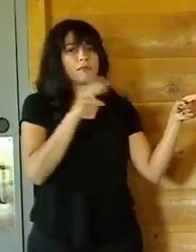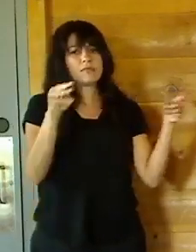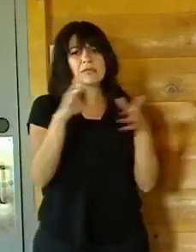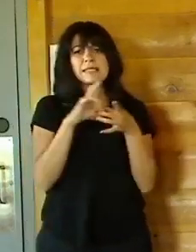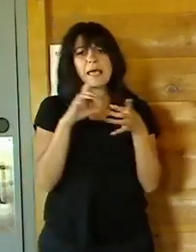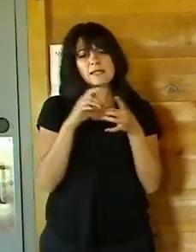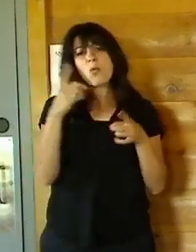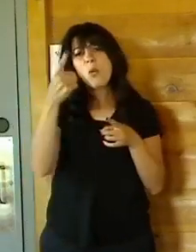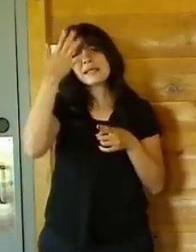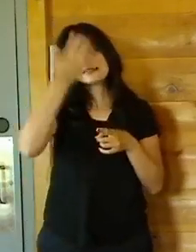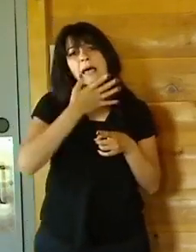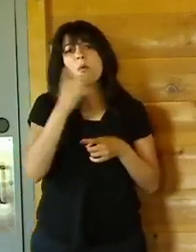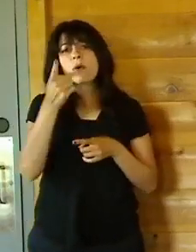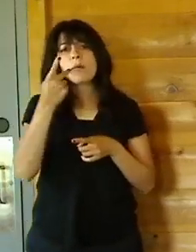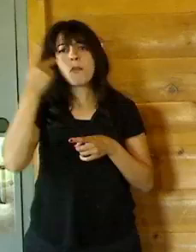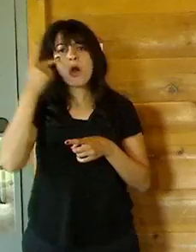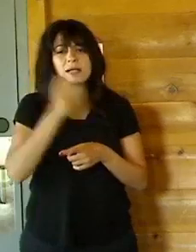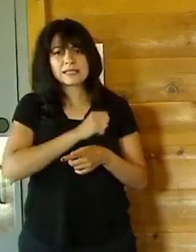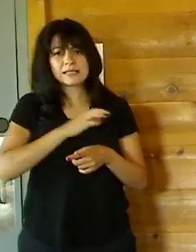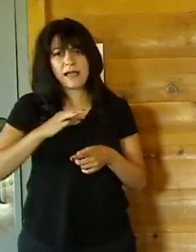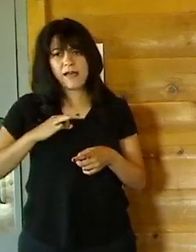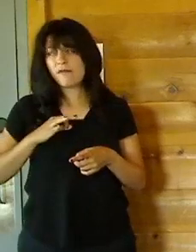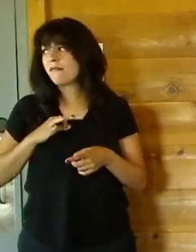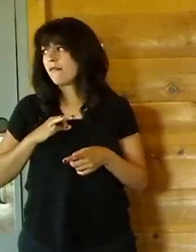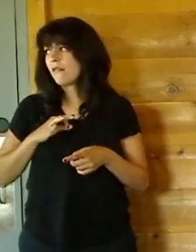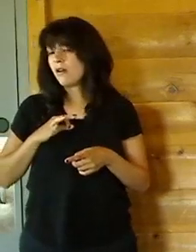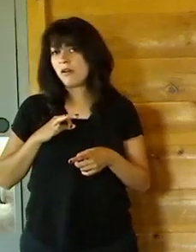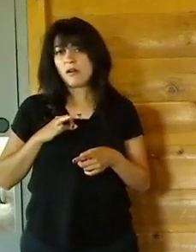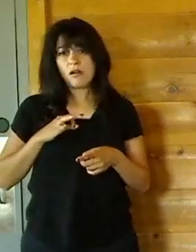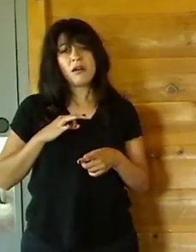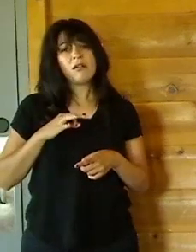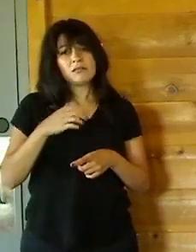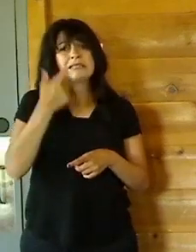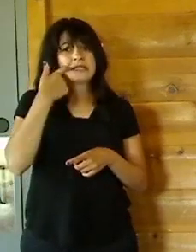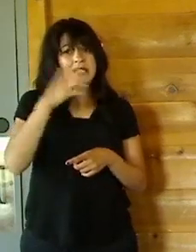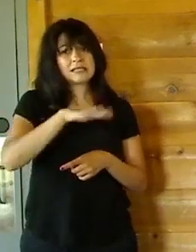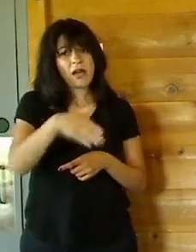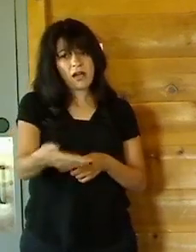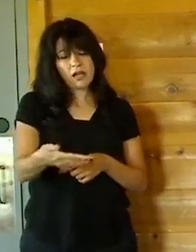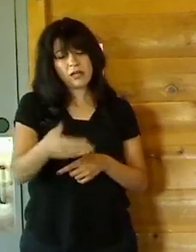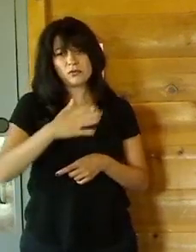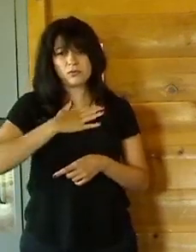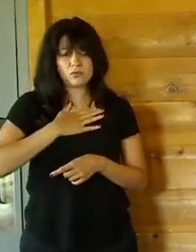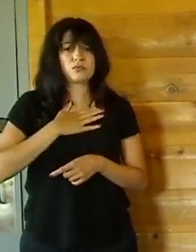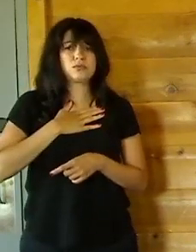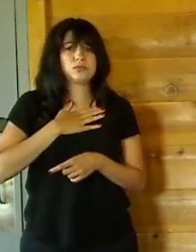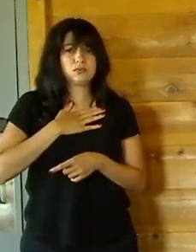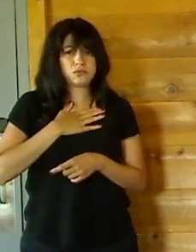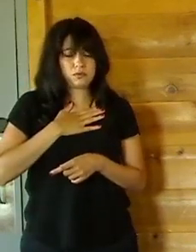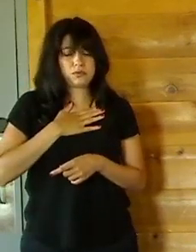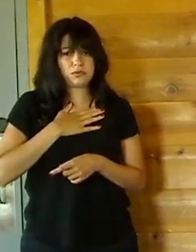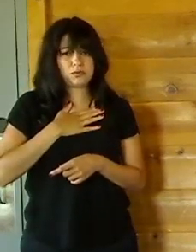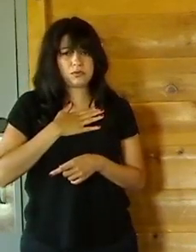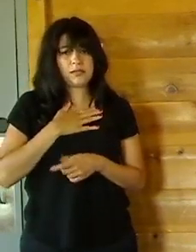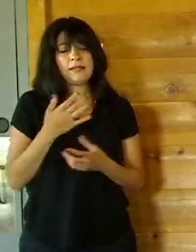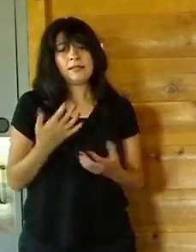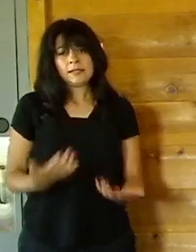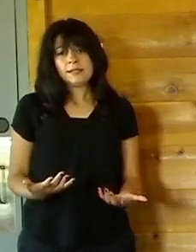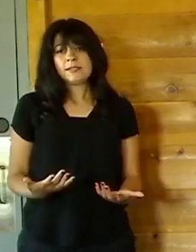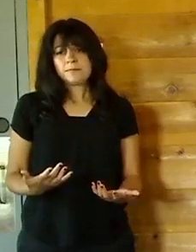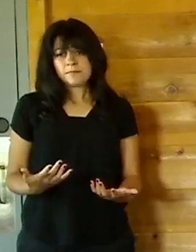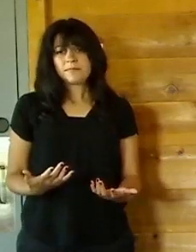certainly did. One of our parks staff did pass away, I suppose